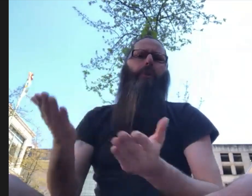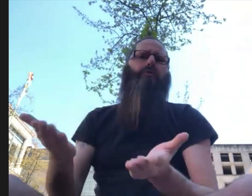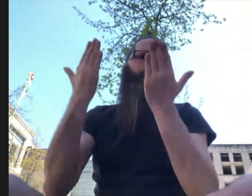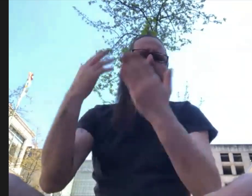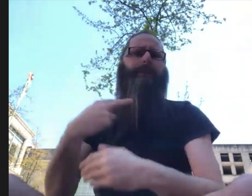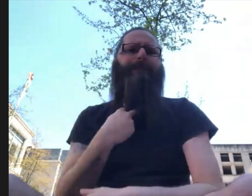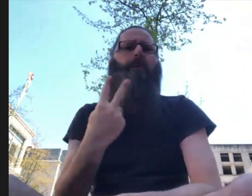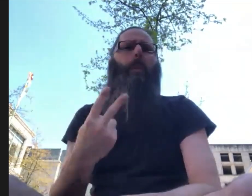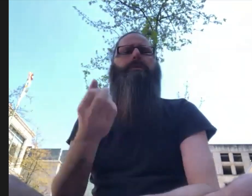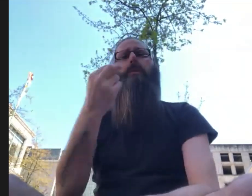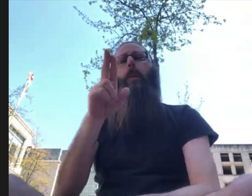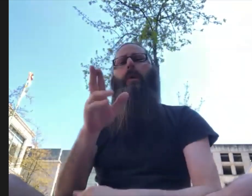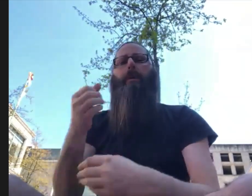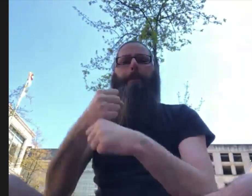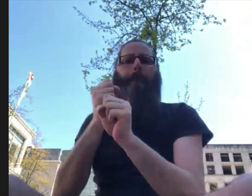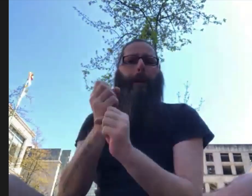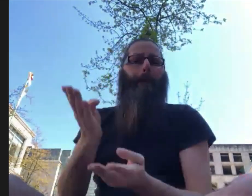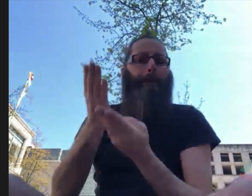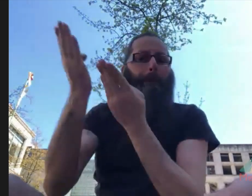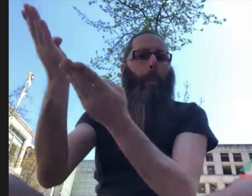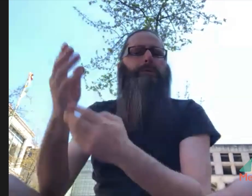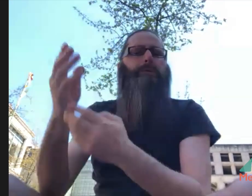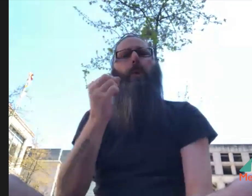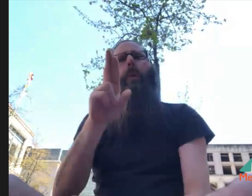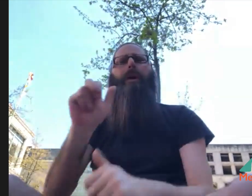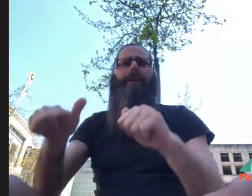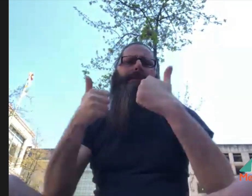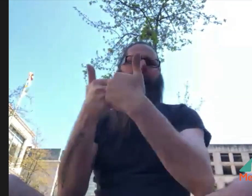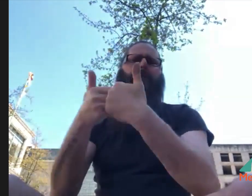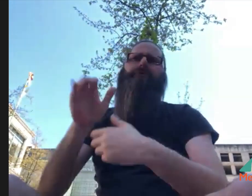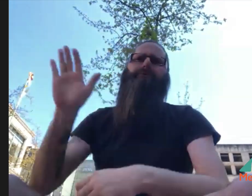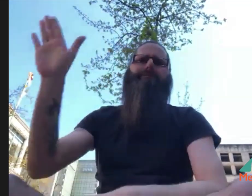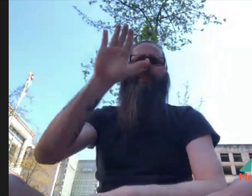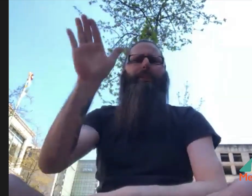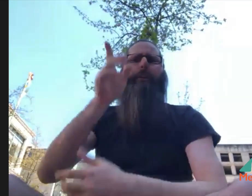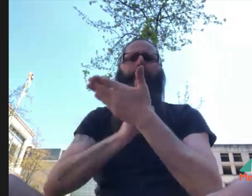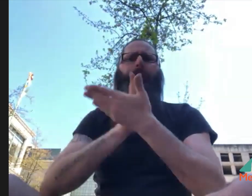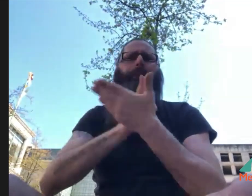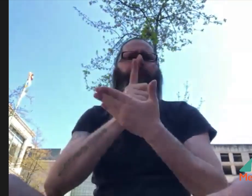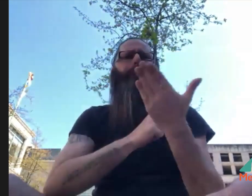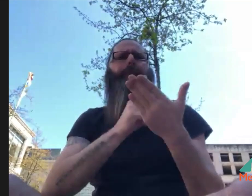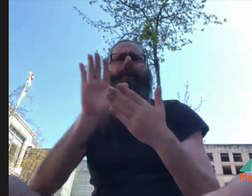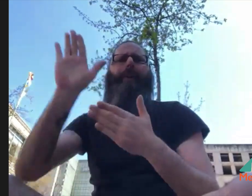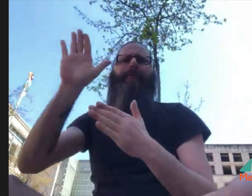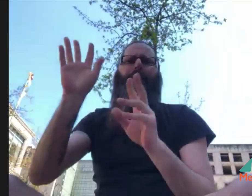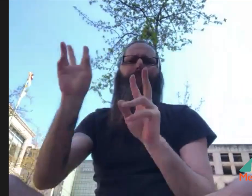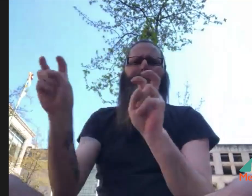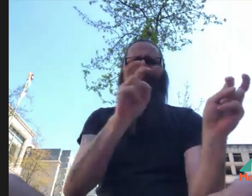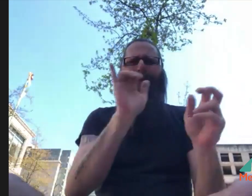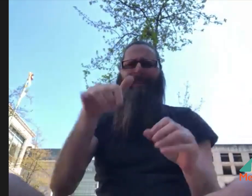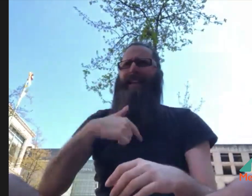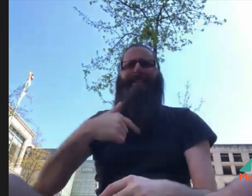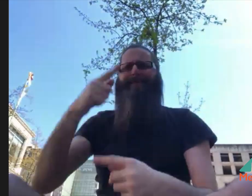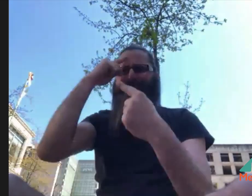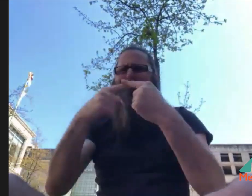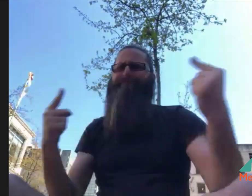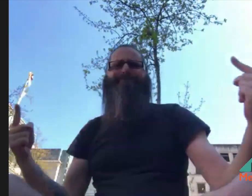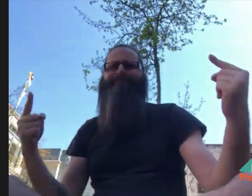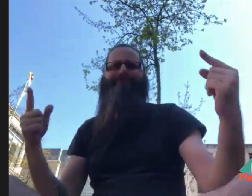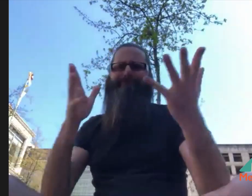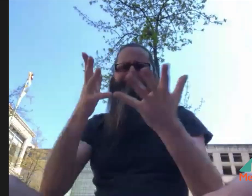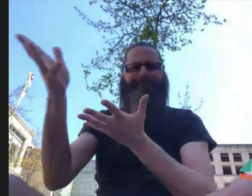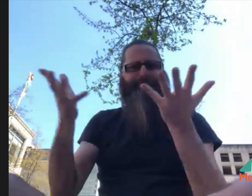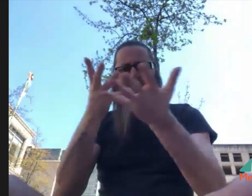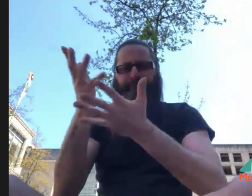I show up and I raise my concerns. I make proposals, I make challenges, I'm not complicit